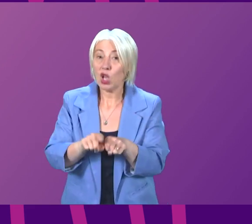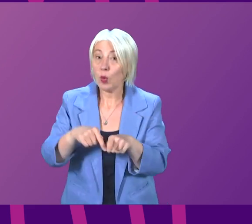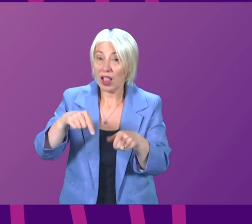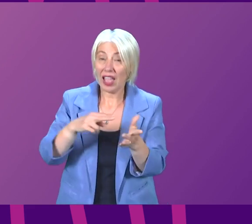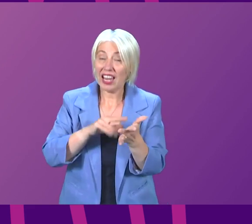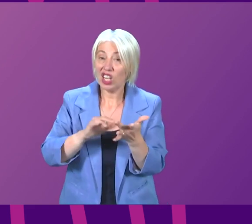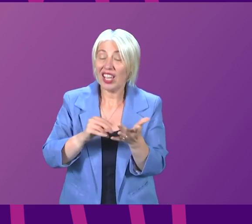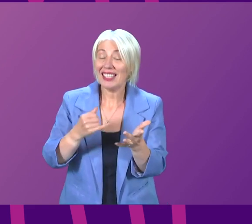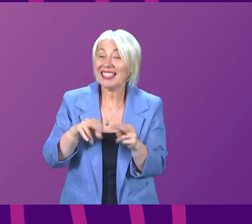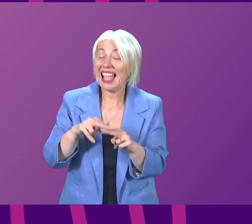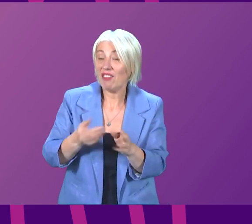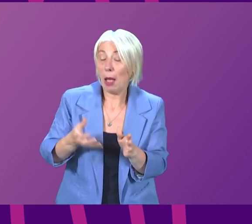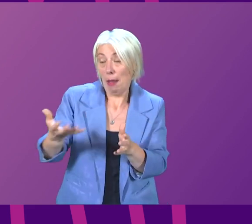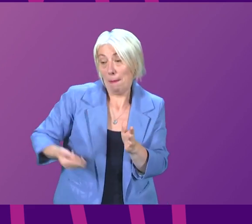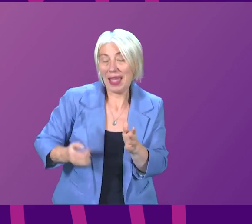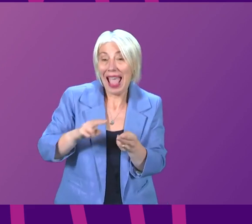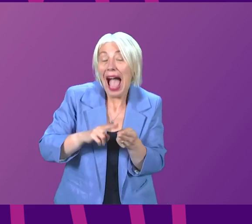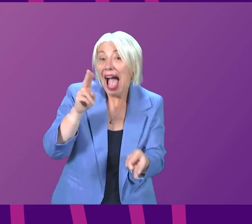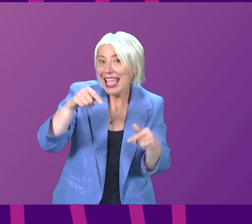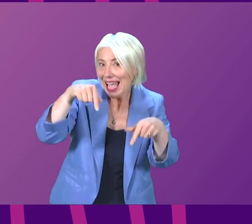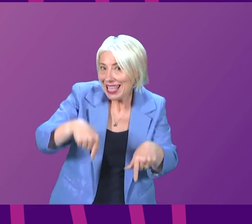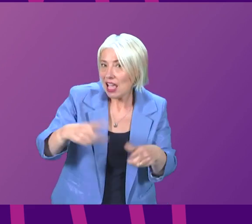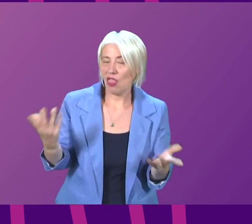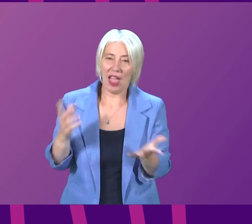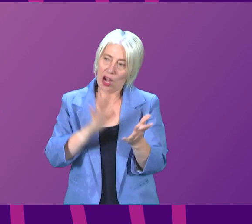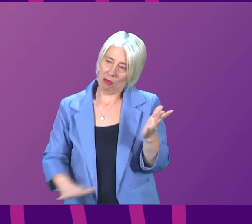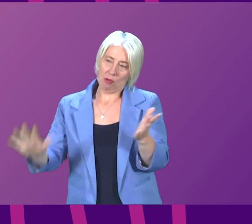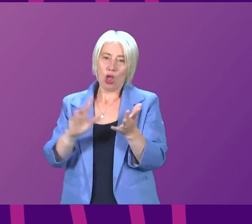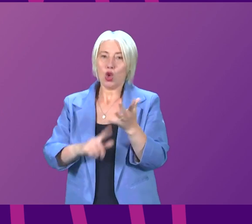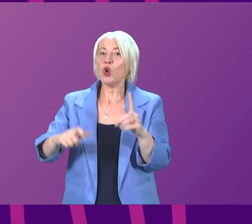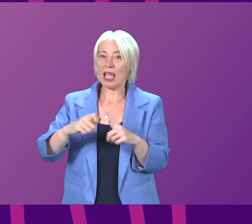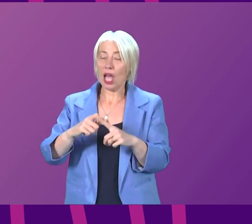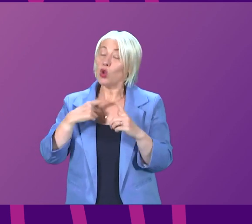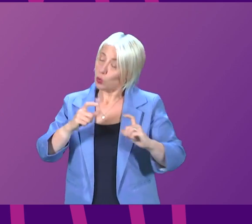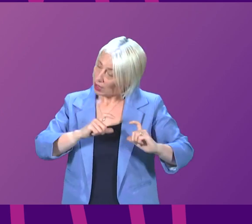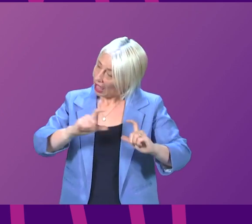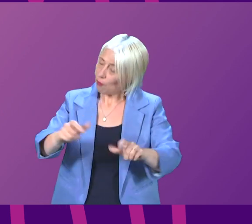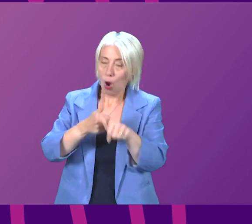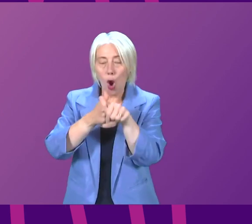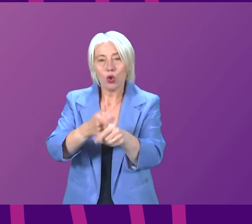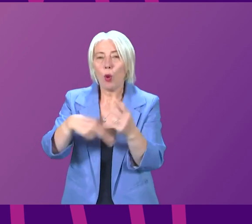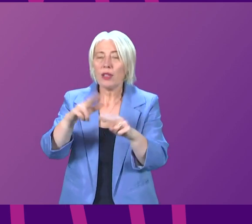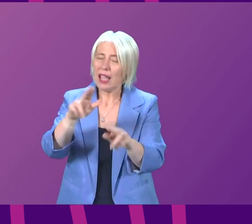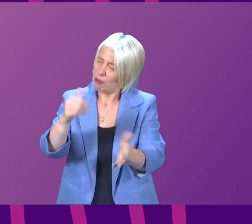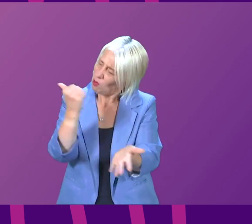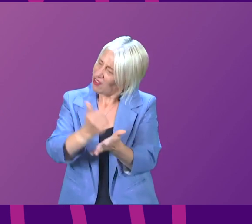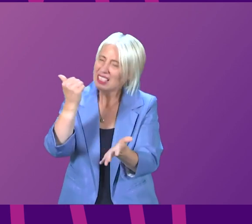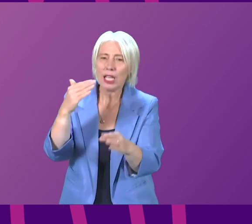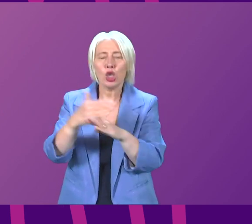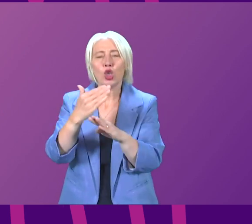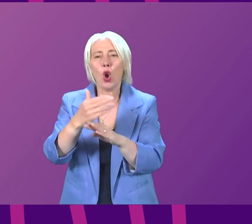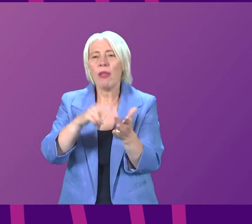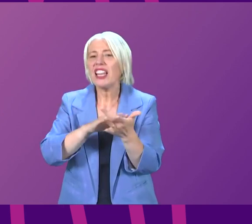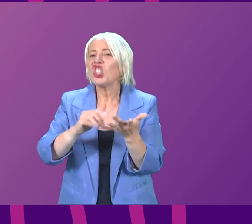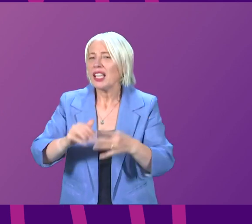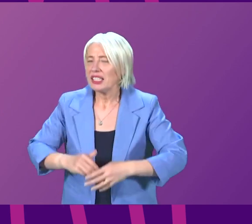anywhere in the UK so we will continue to build on that progress and continue to support the staff who do such a fantastic job in our national health service